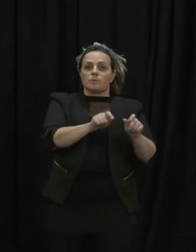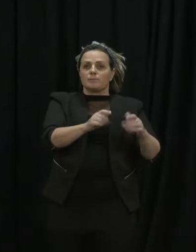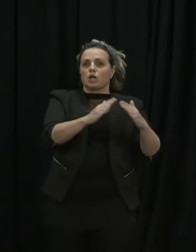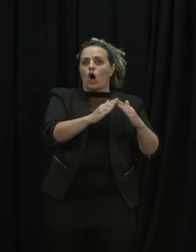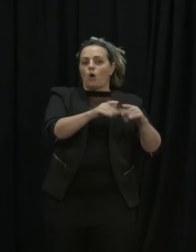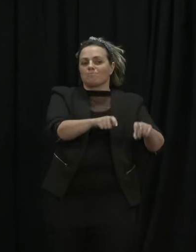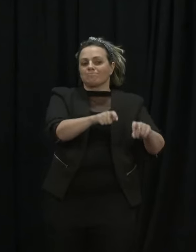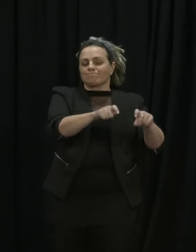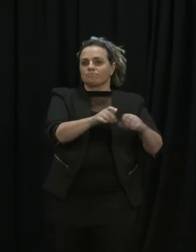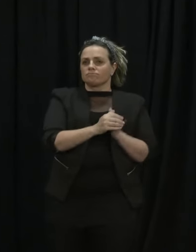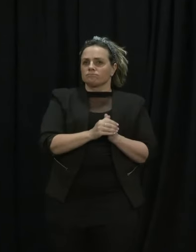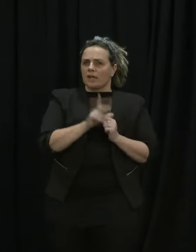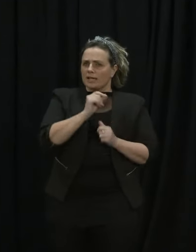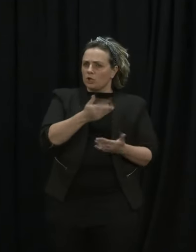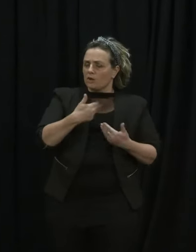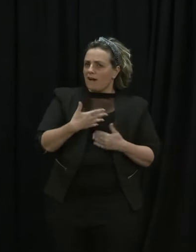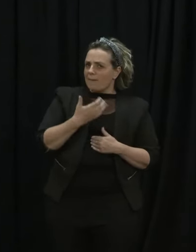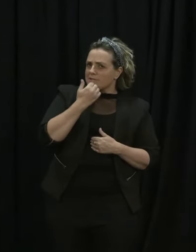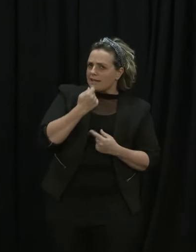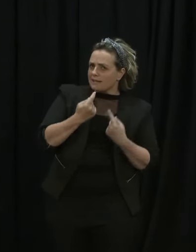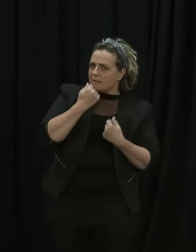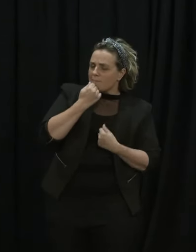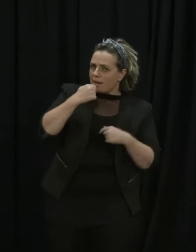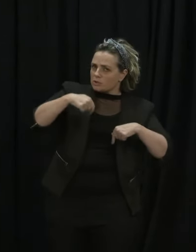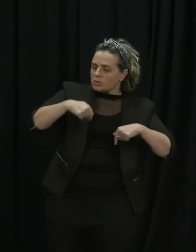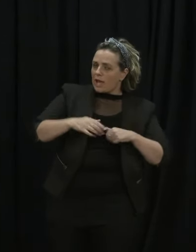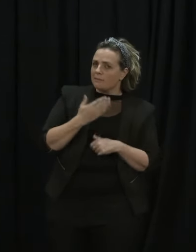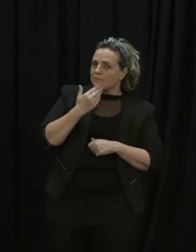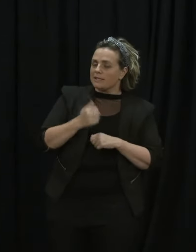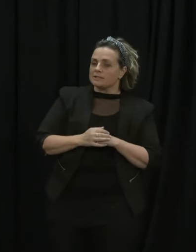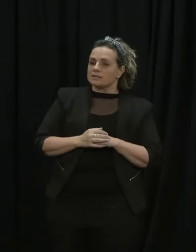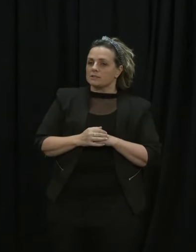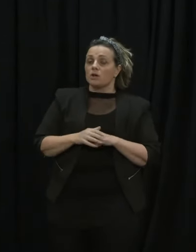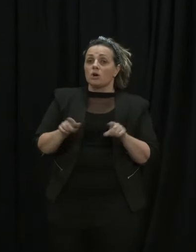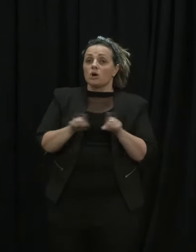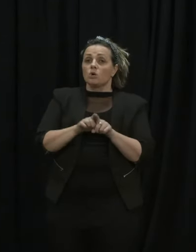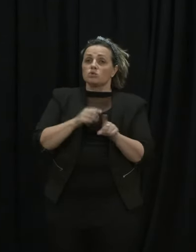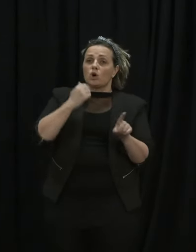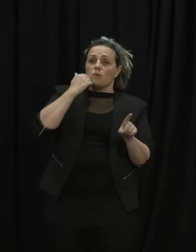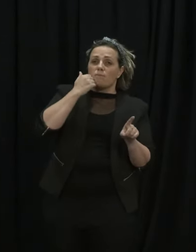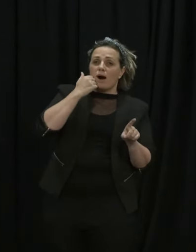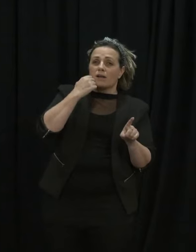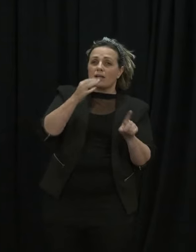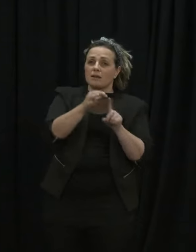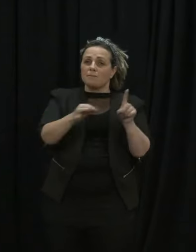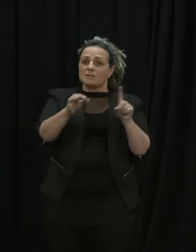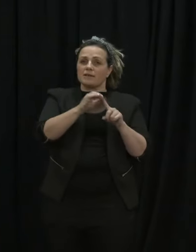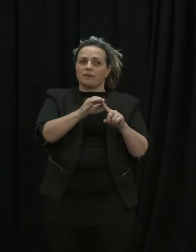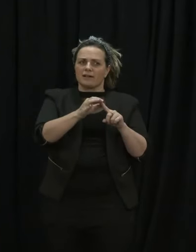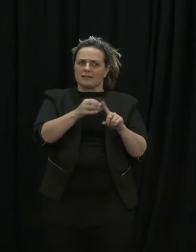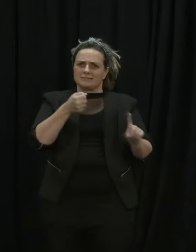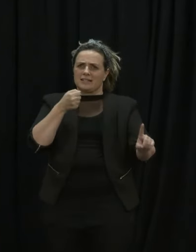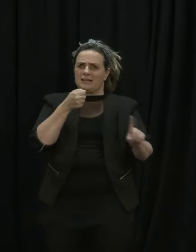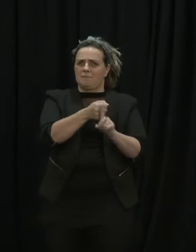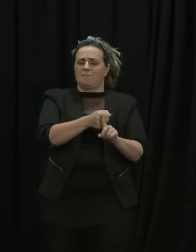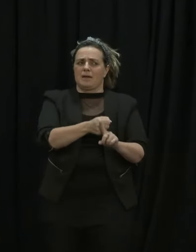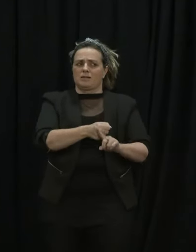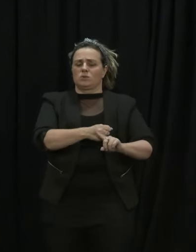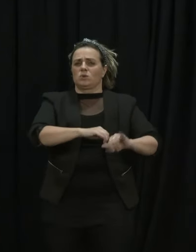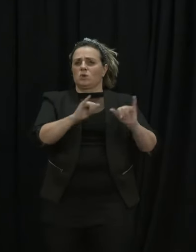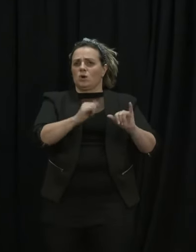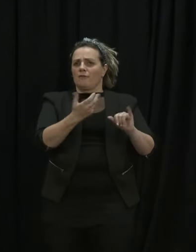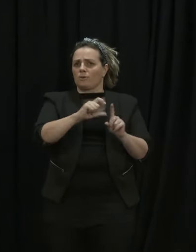can we get an updated number on that and whether considering Māori and Pacifica are disproportionately harmed by Delta in this outbreak whether there's any